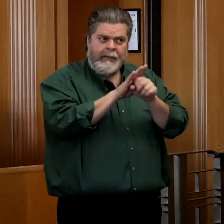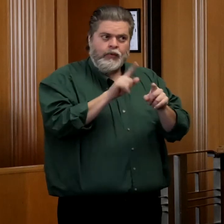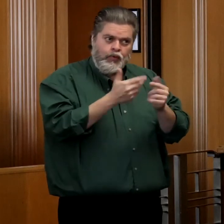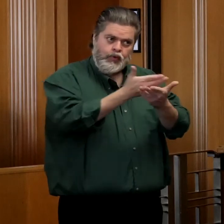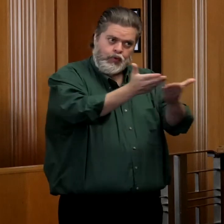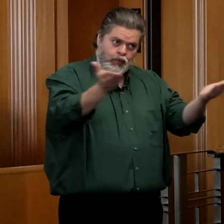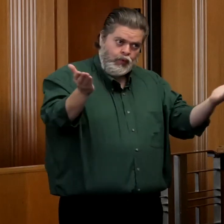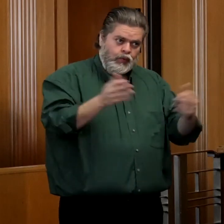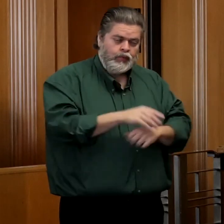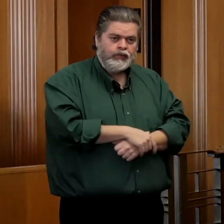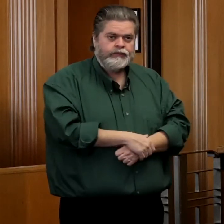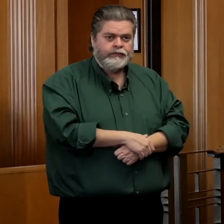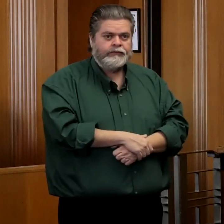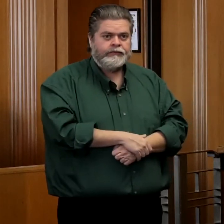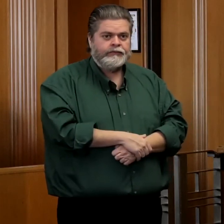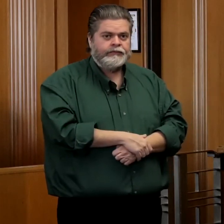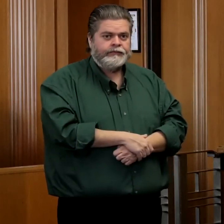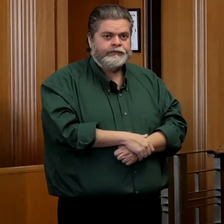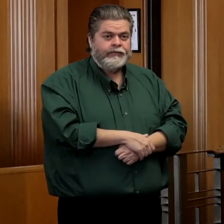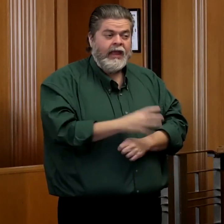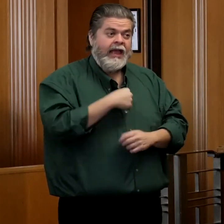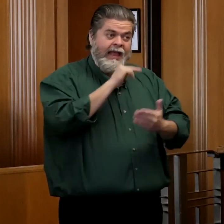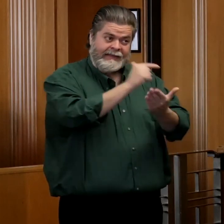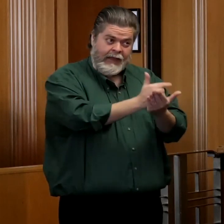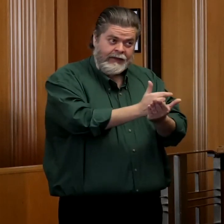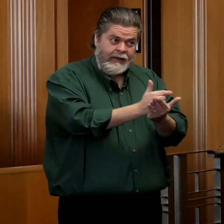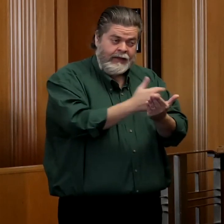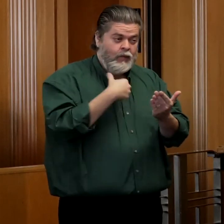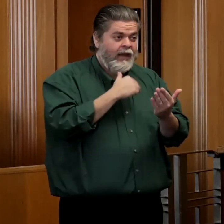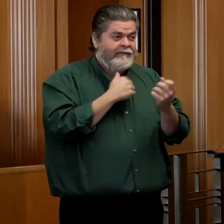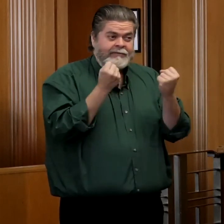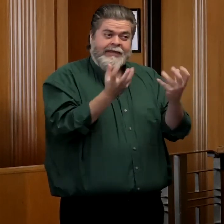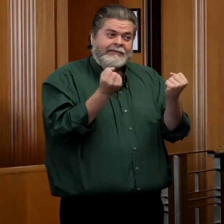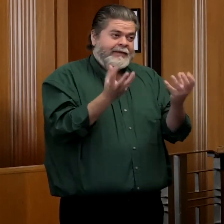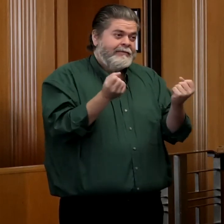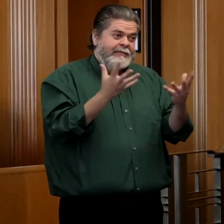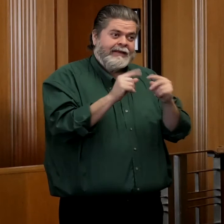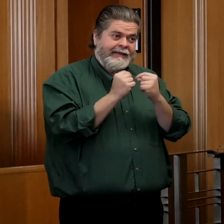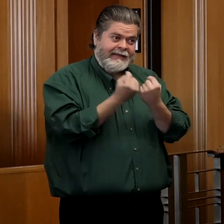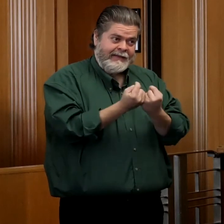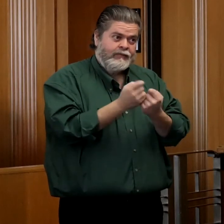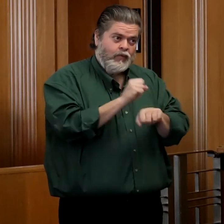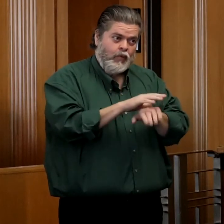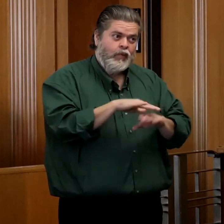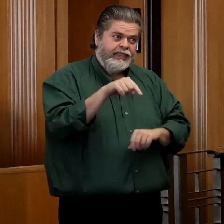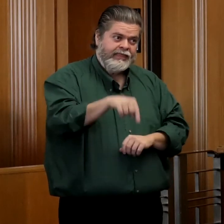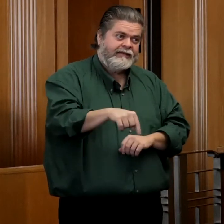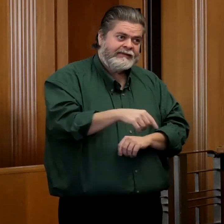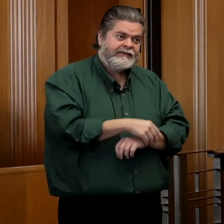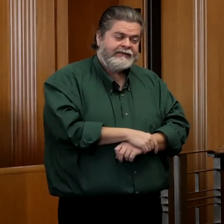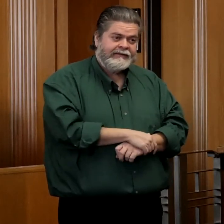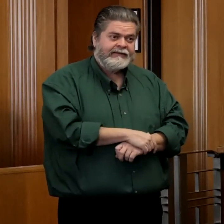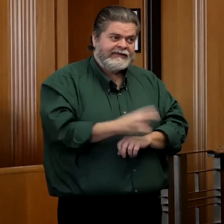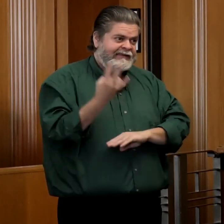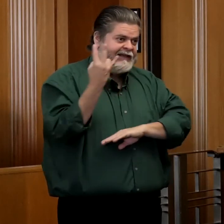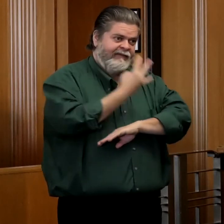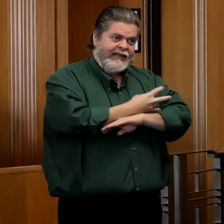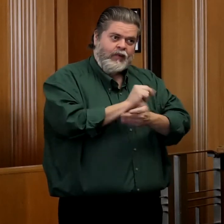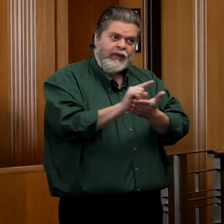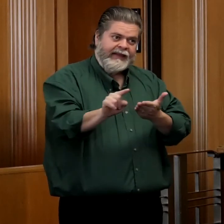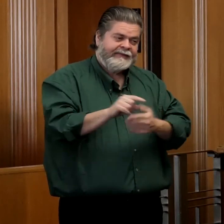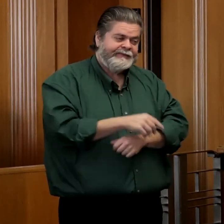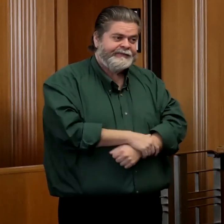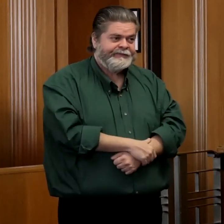you, and I guarantee you we have multiple, multiple teams working on this seven days a week.